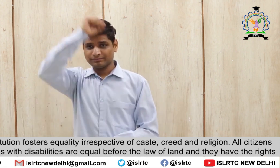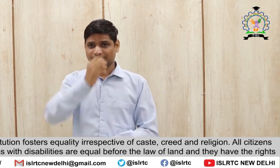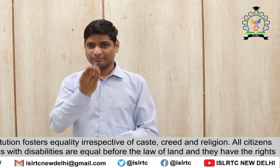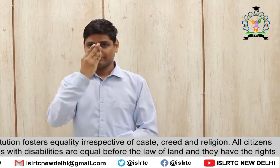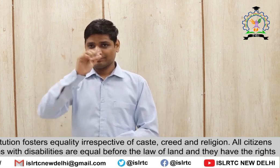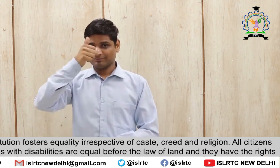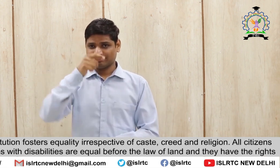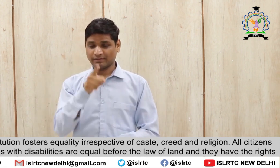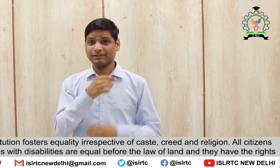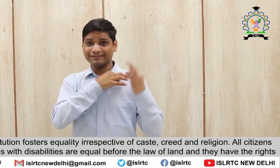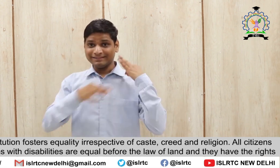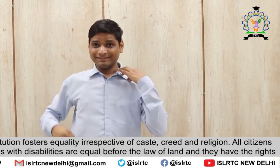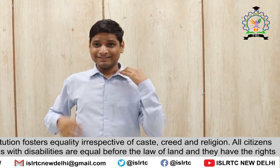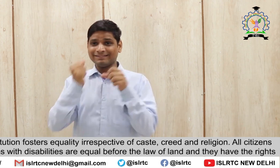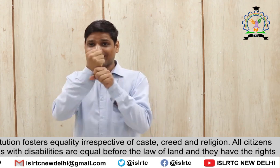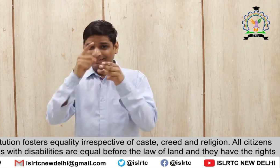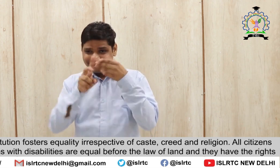irrespective of caste, creed and religion.